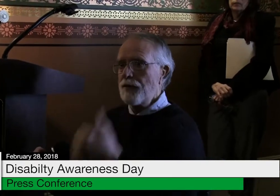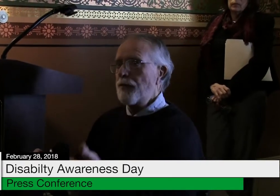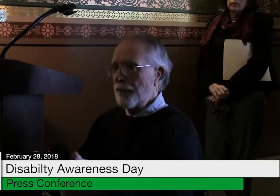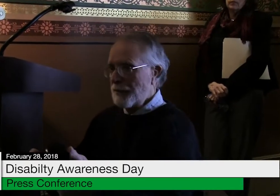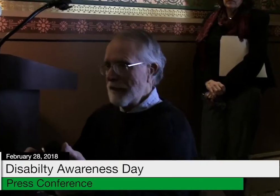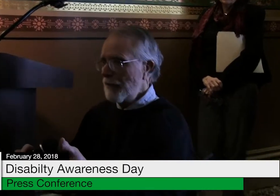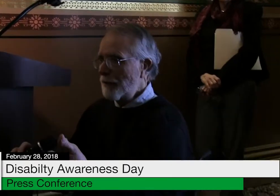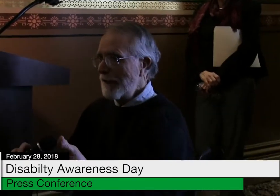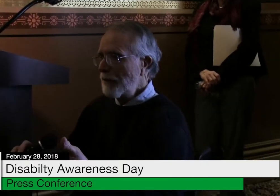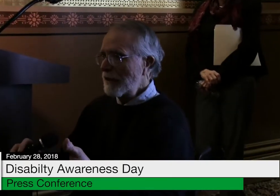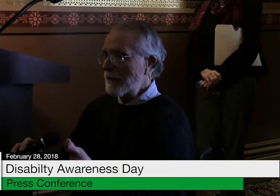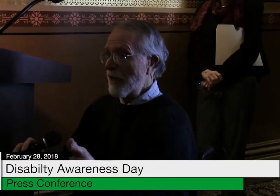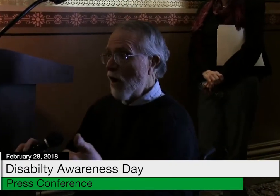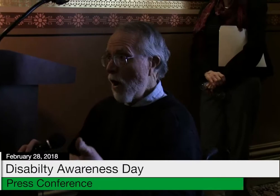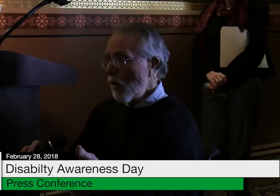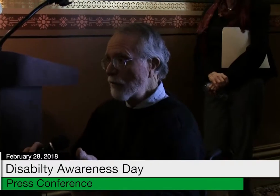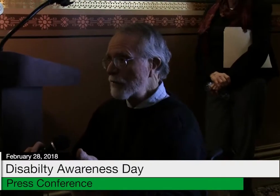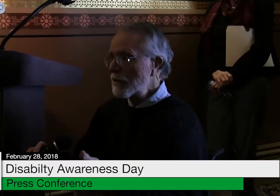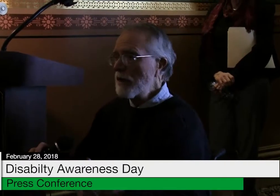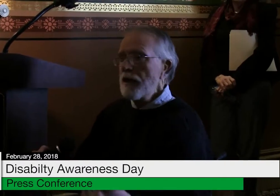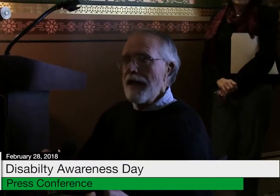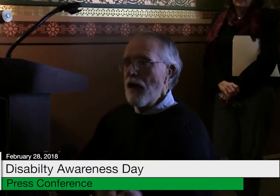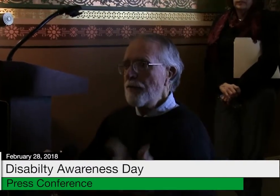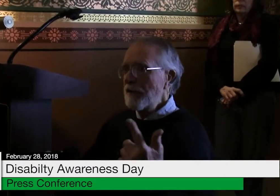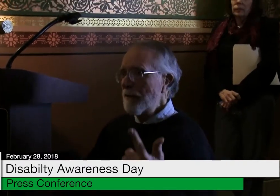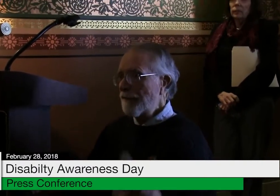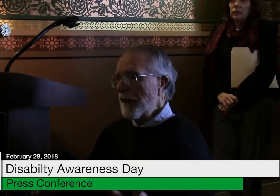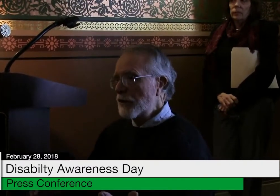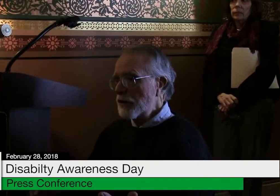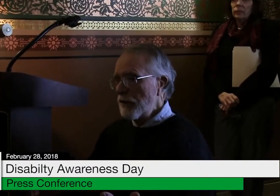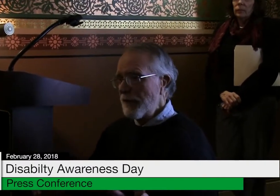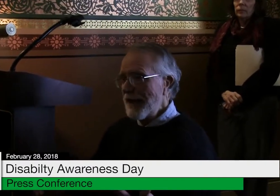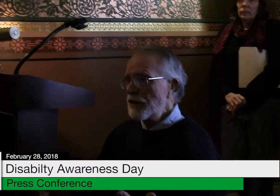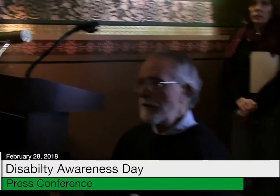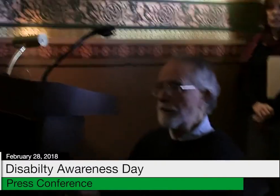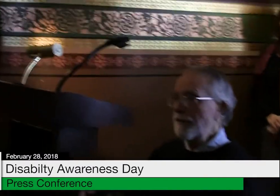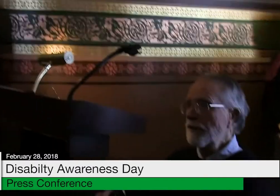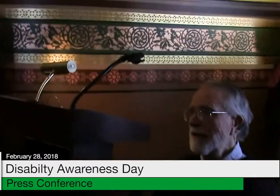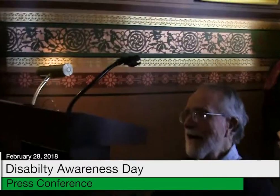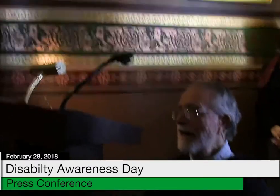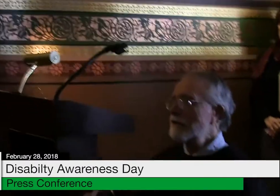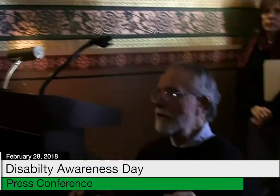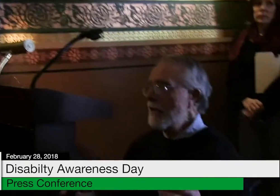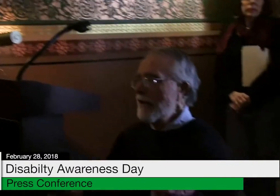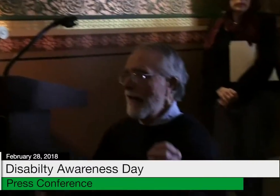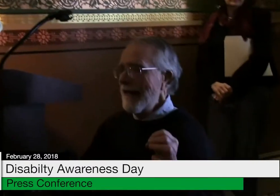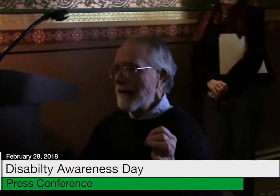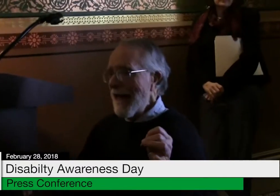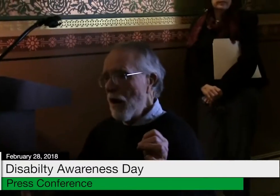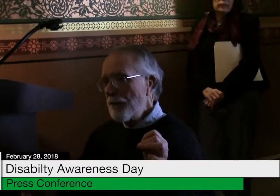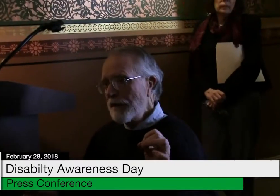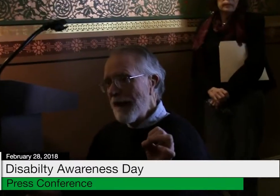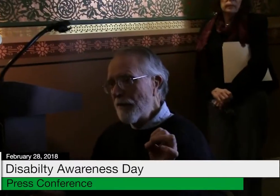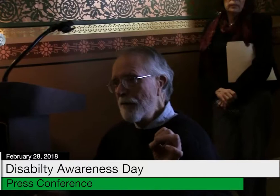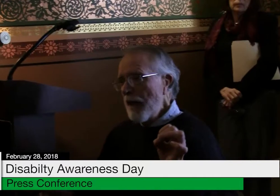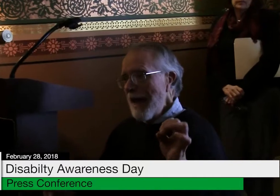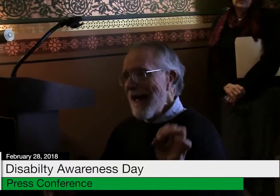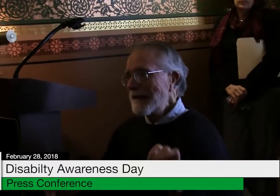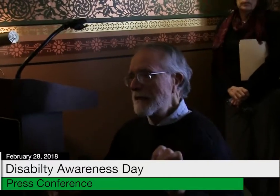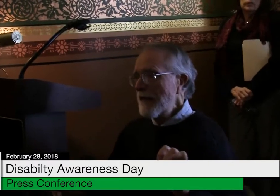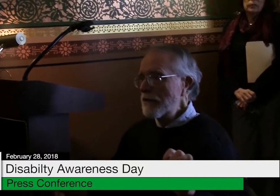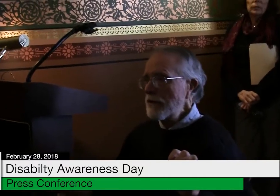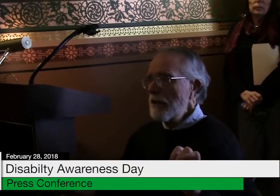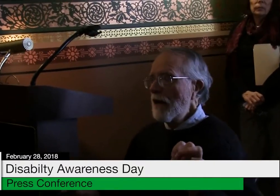keeping people in their homes, helping them fight discrimination of different kinds, and helping them